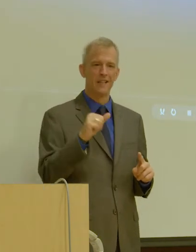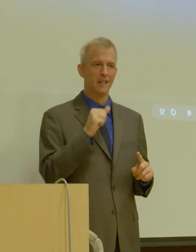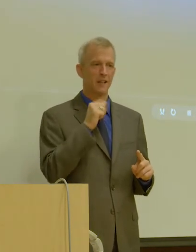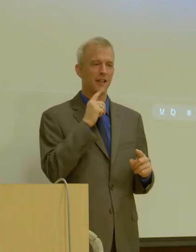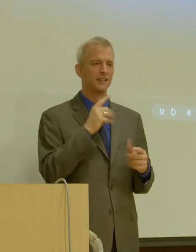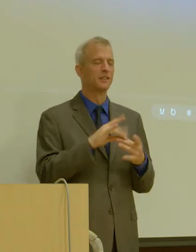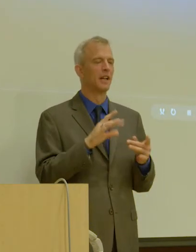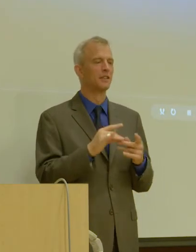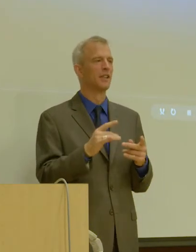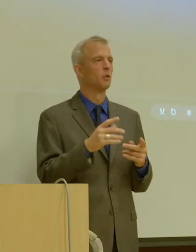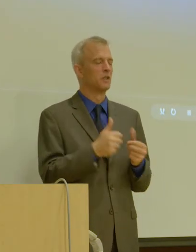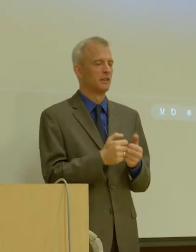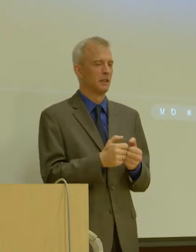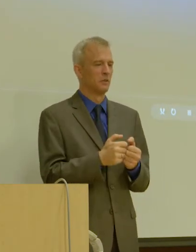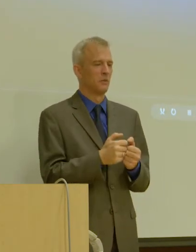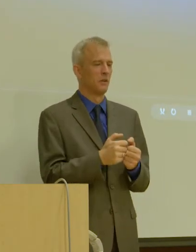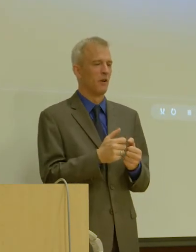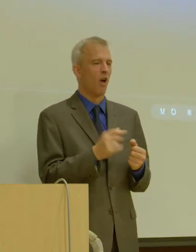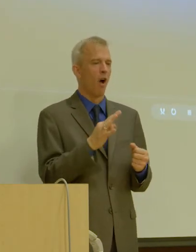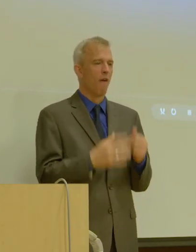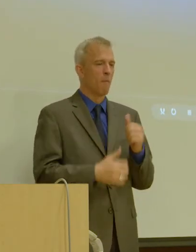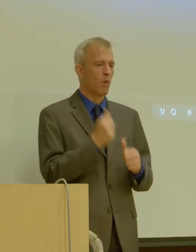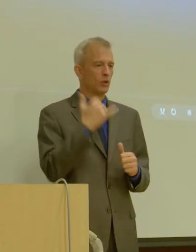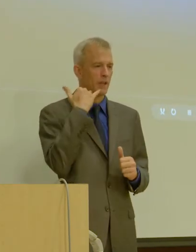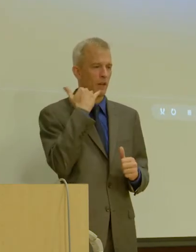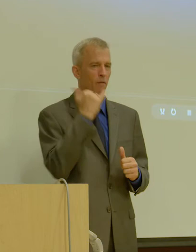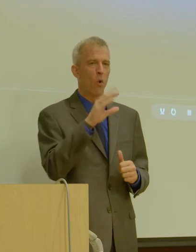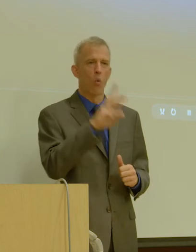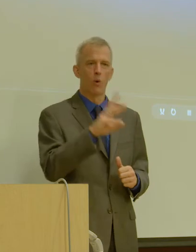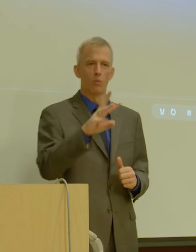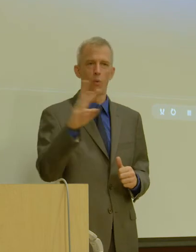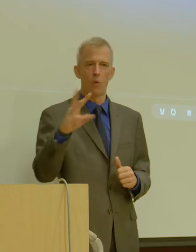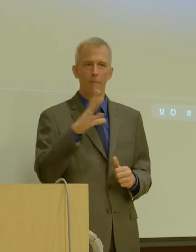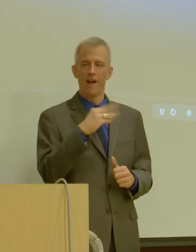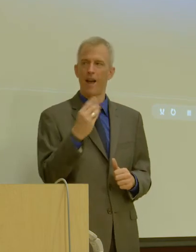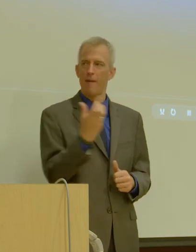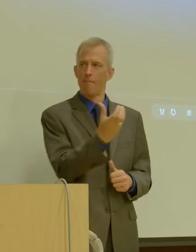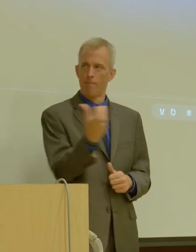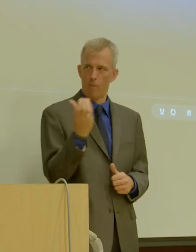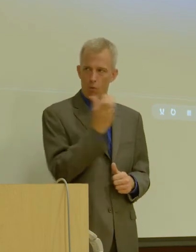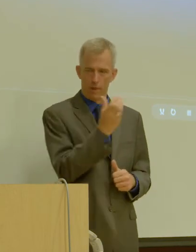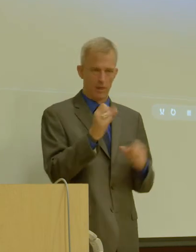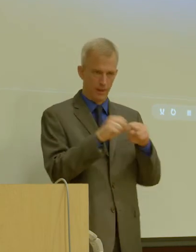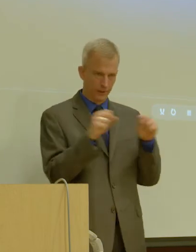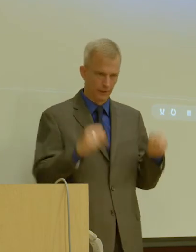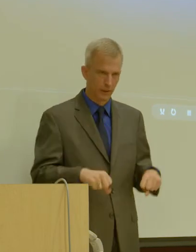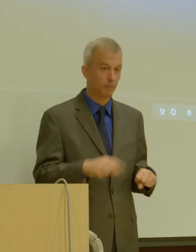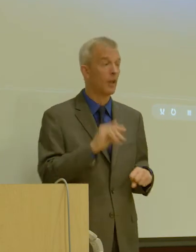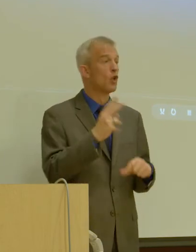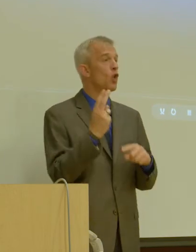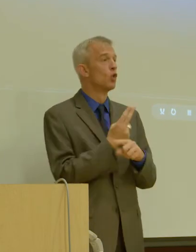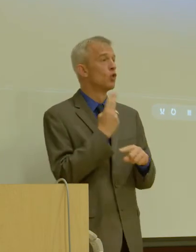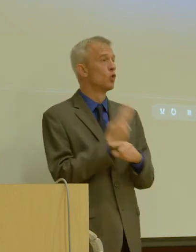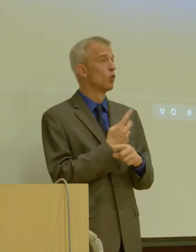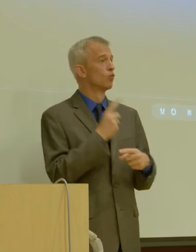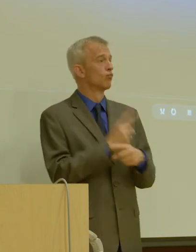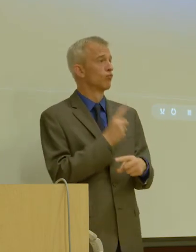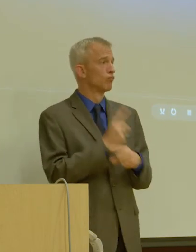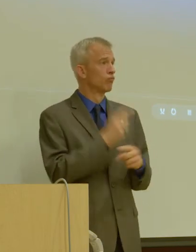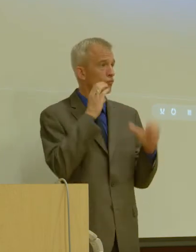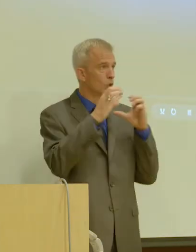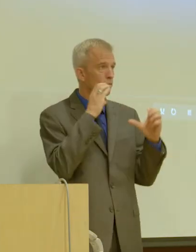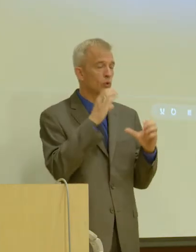component of most telephones, World Wide Web, and mobile device systems. It uses standardized communications